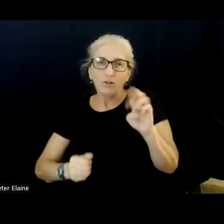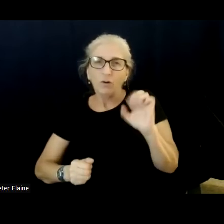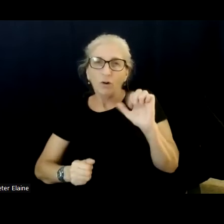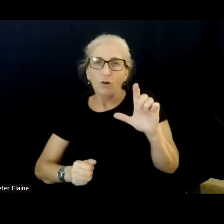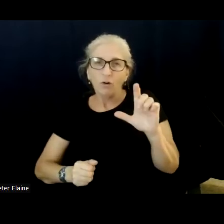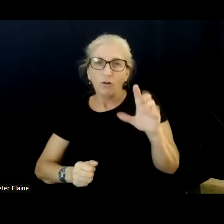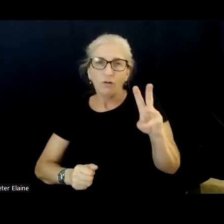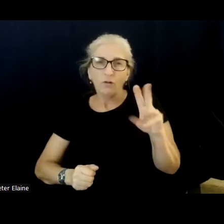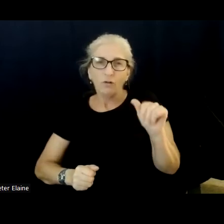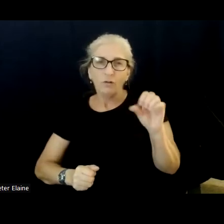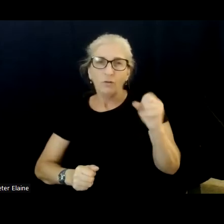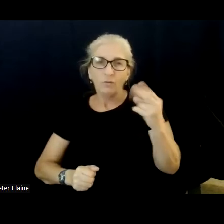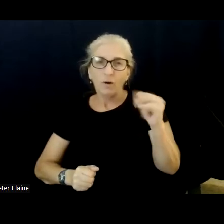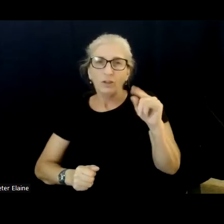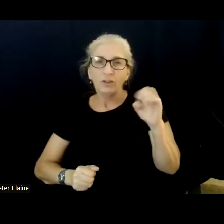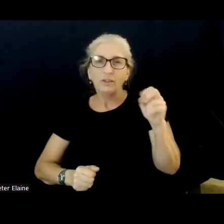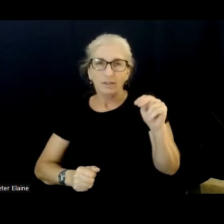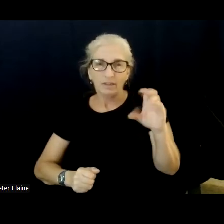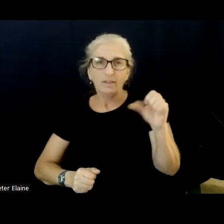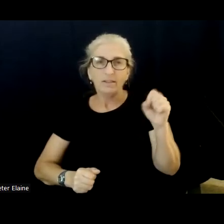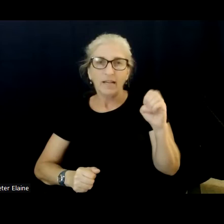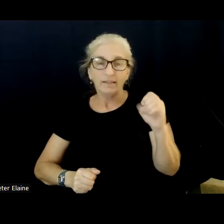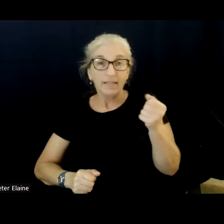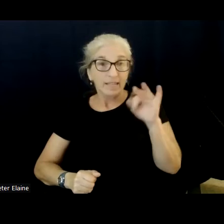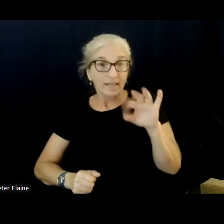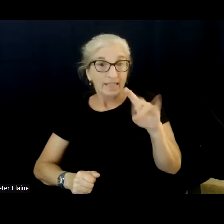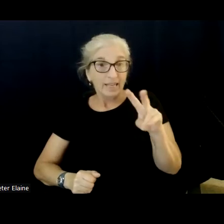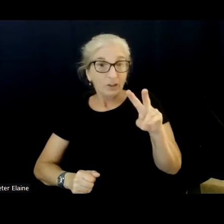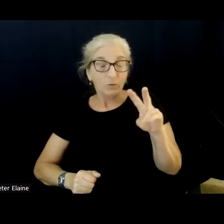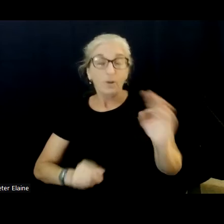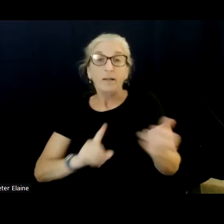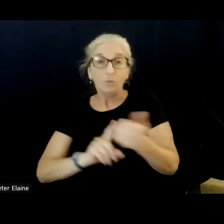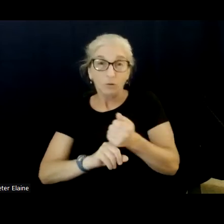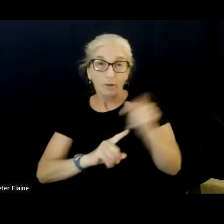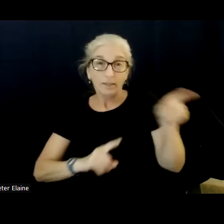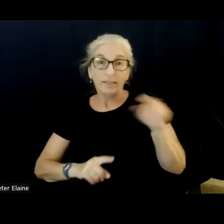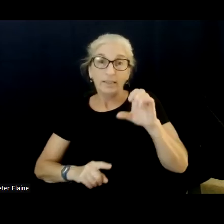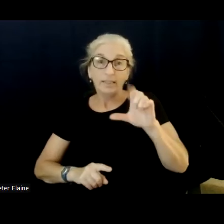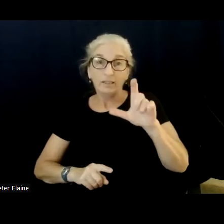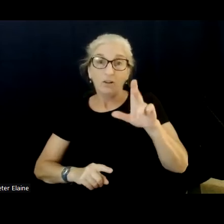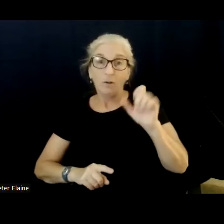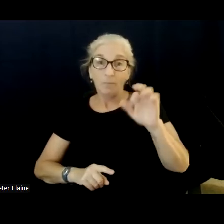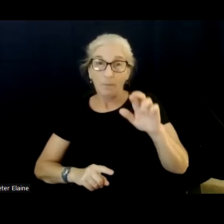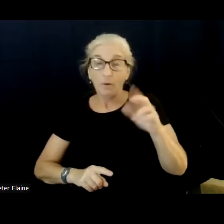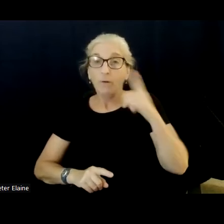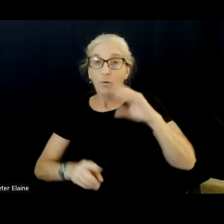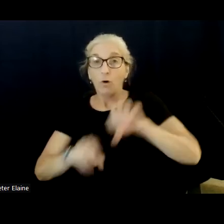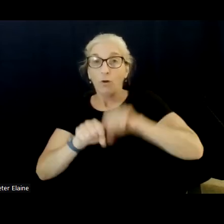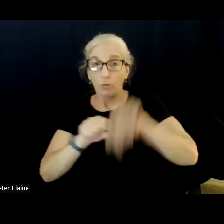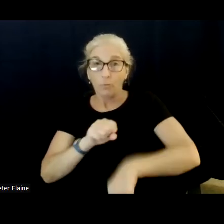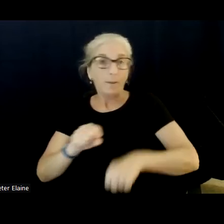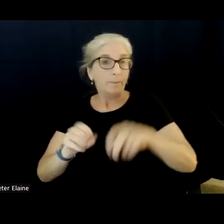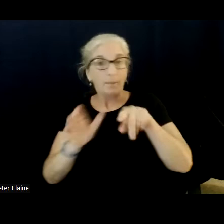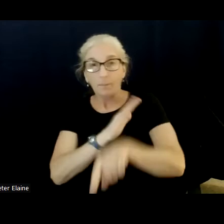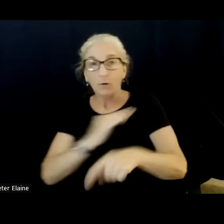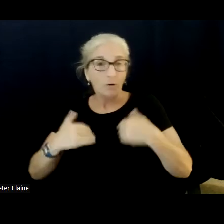1982. He was arrested in Culpeper for the rape and murder of a young woman named Williams. And, um, he was picked up for something else,